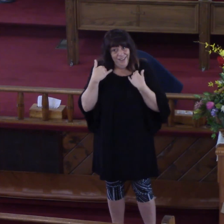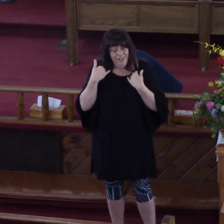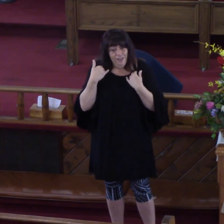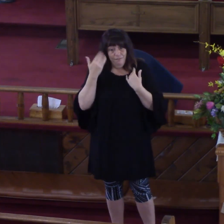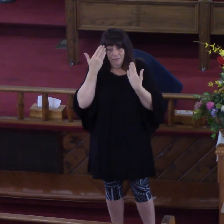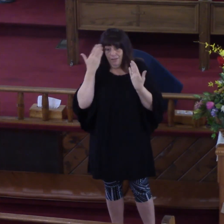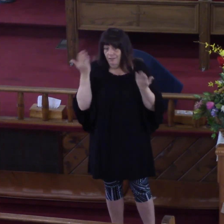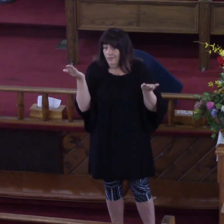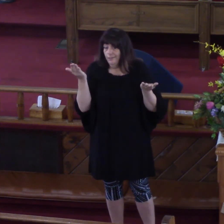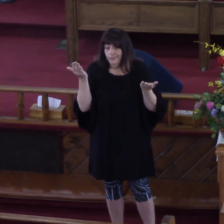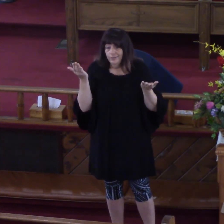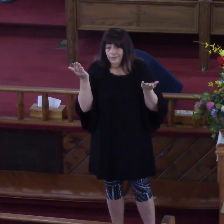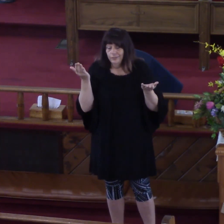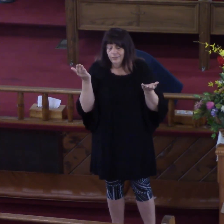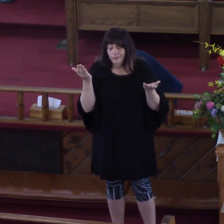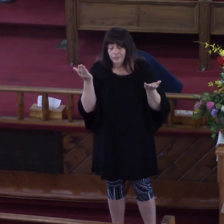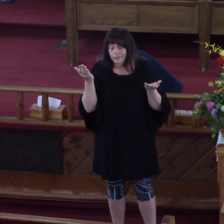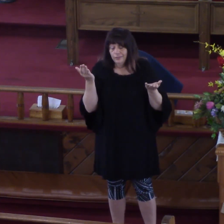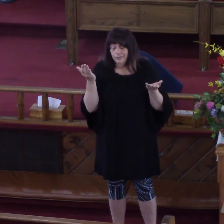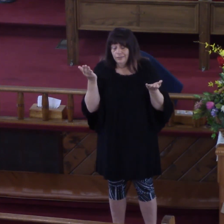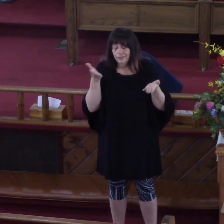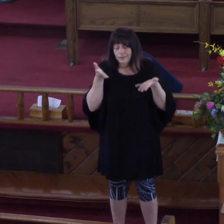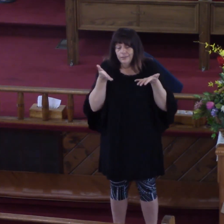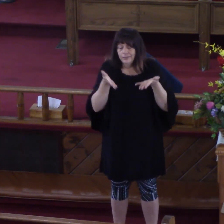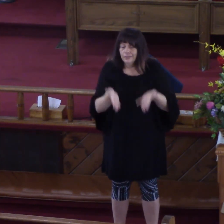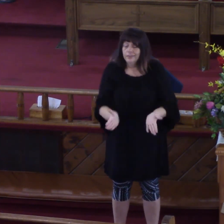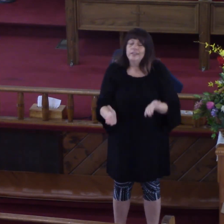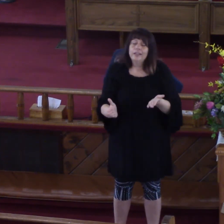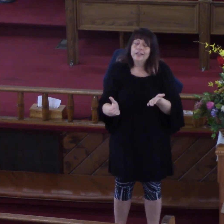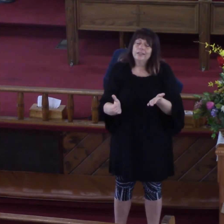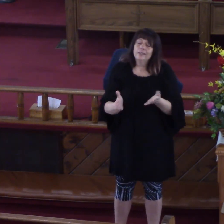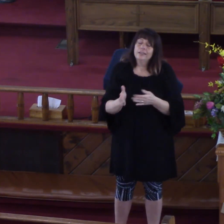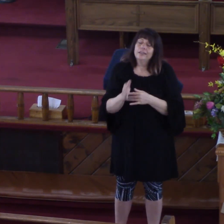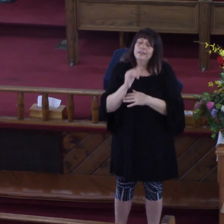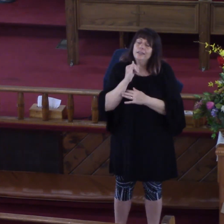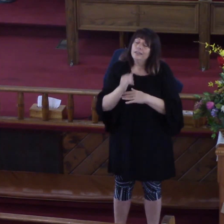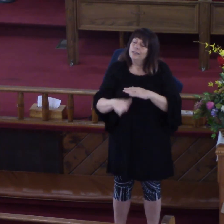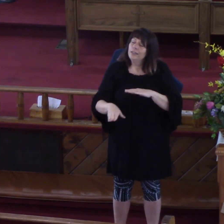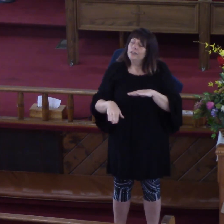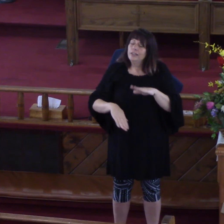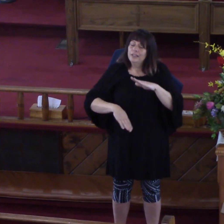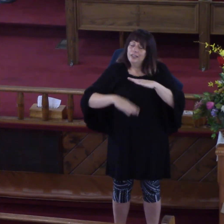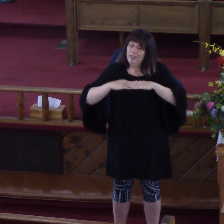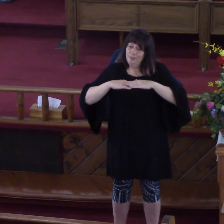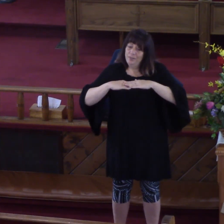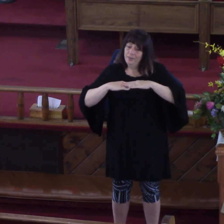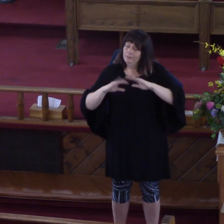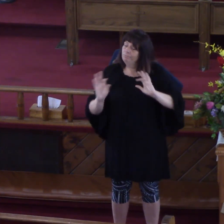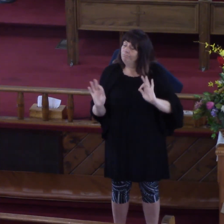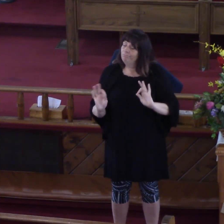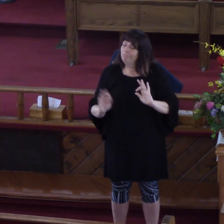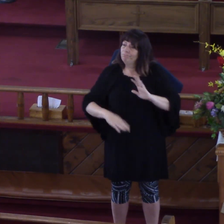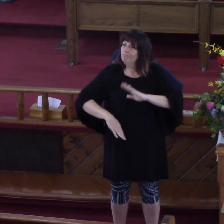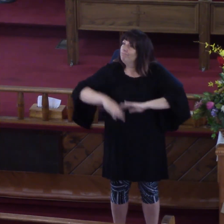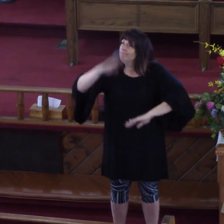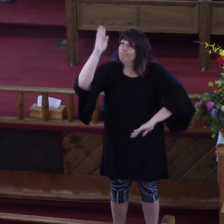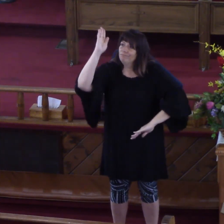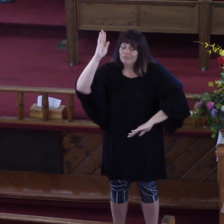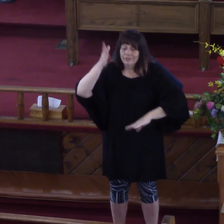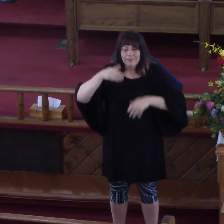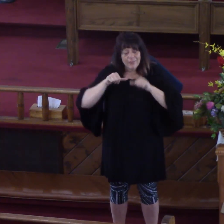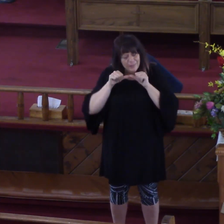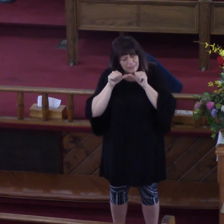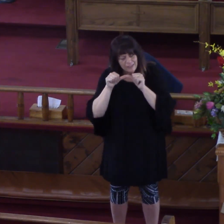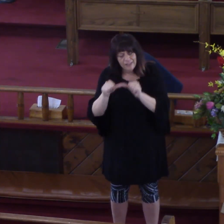renown There is no limit As to what God